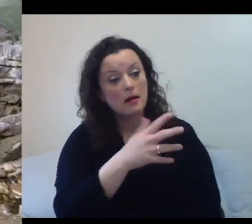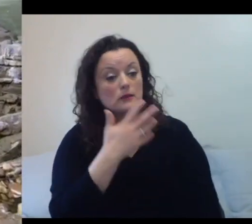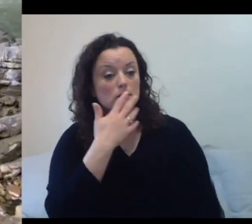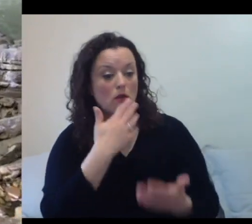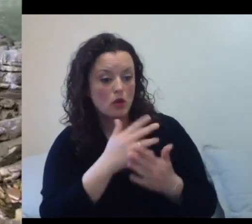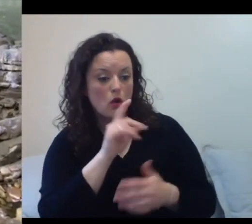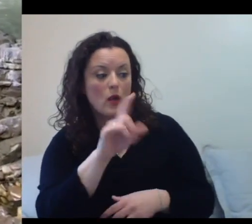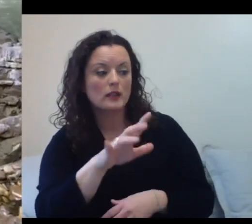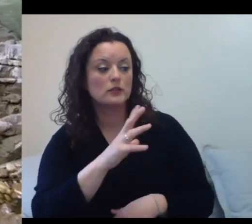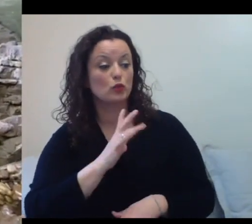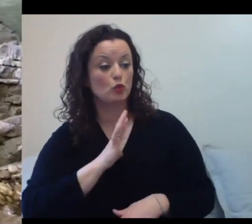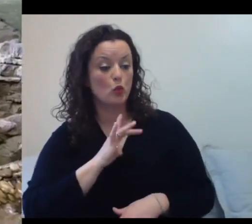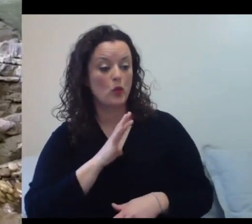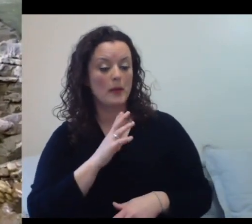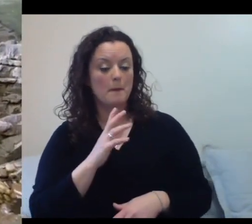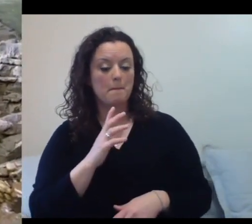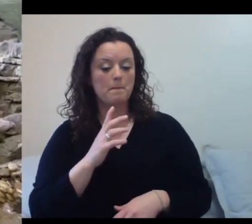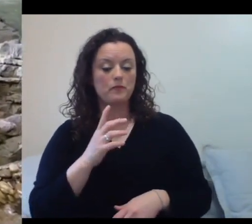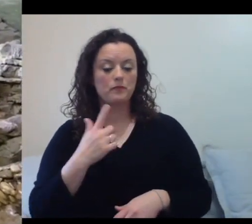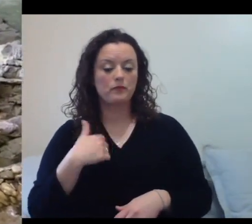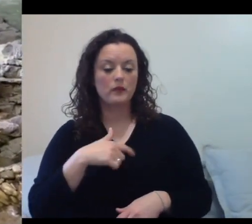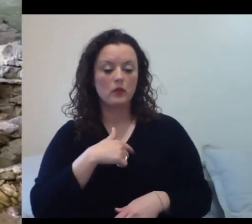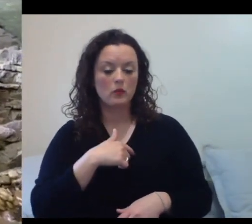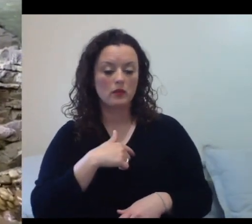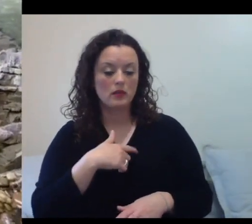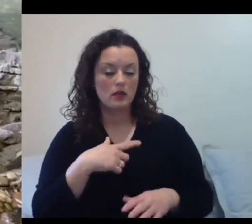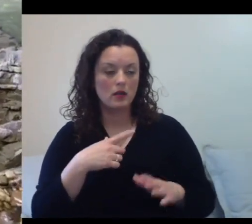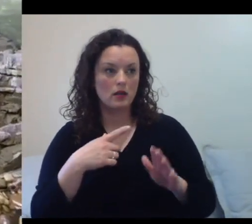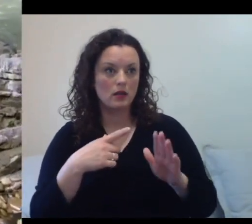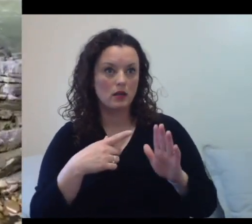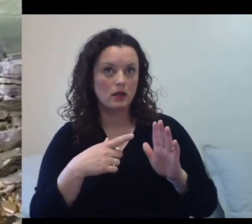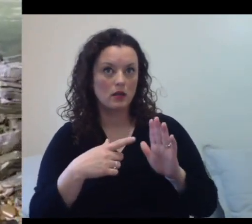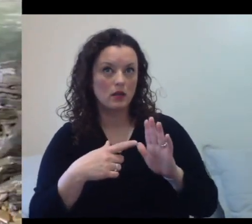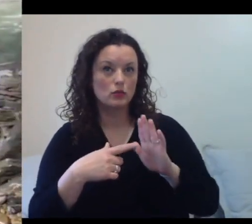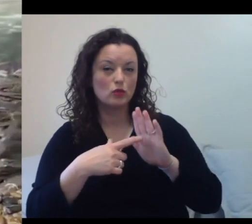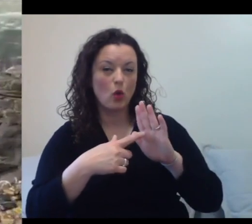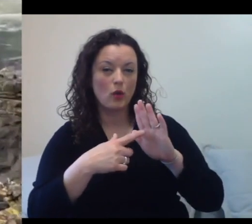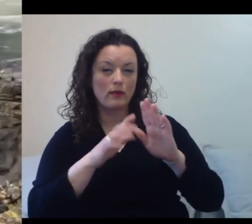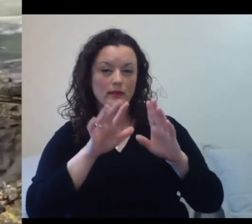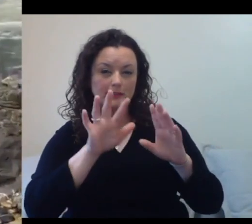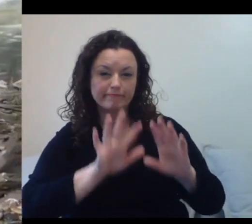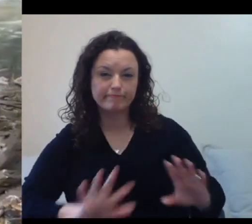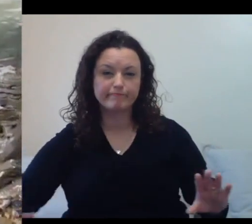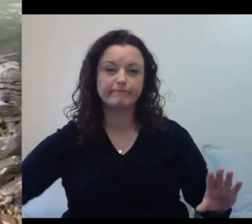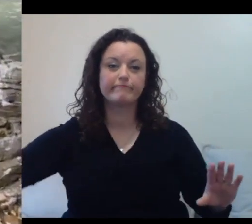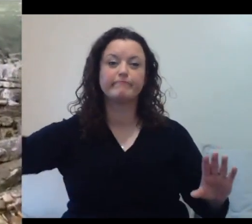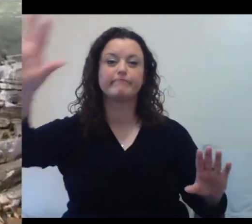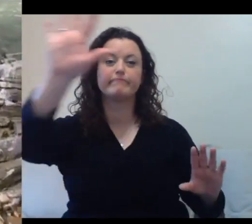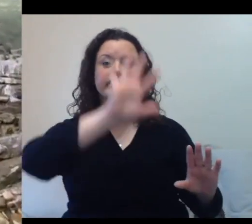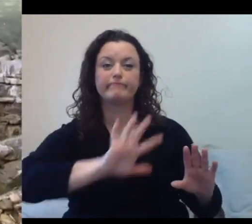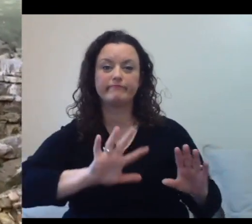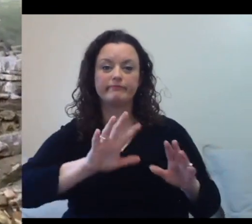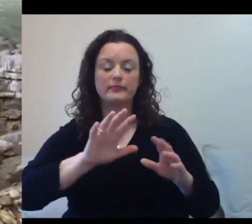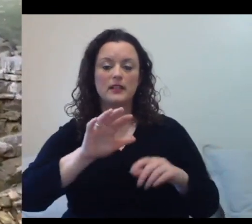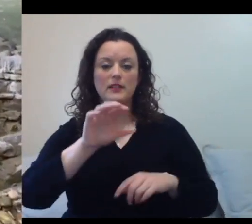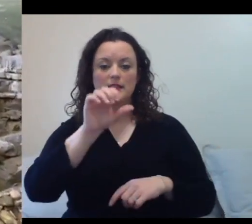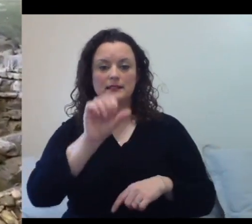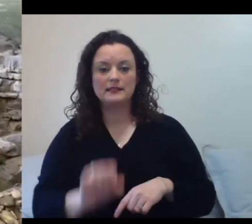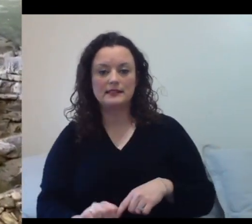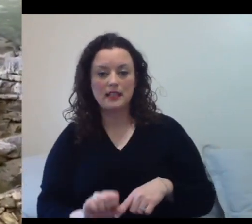showcasing this pretty wide range of areas, in the southern tip of South America, or a sub-antarctic island is kind of